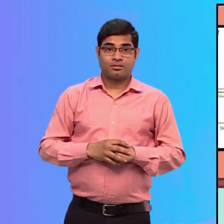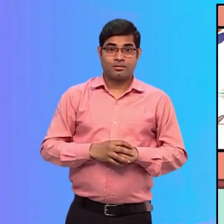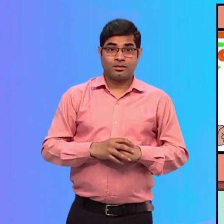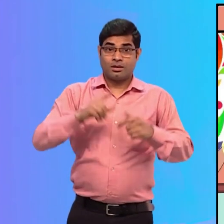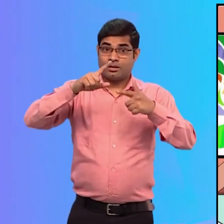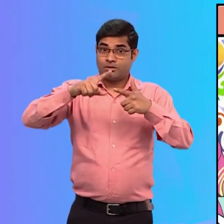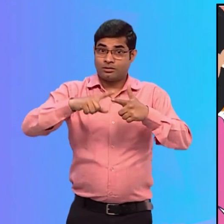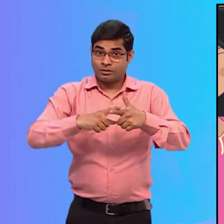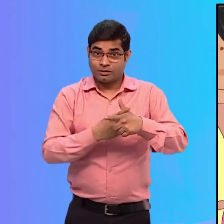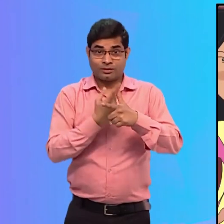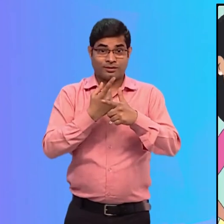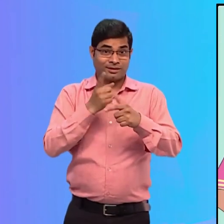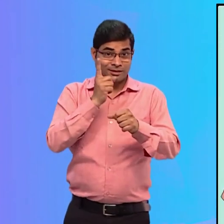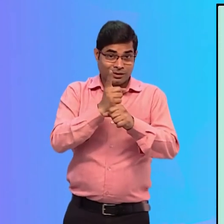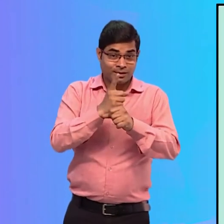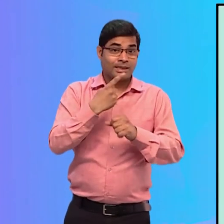Jyoti Ma'am points at it